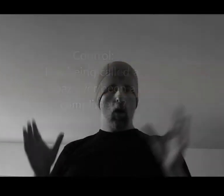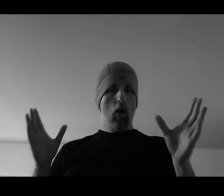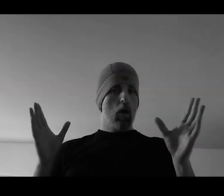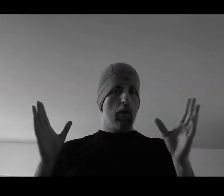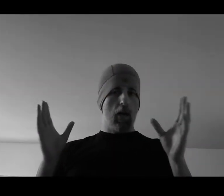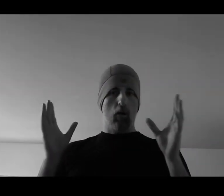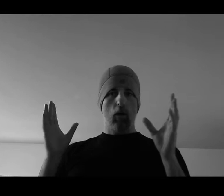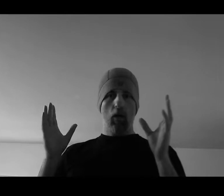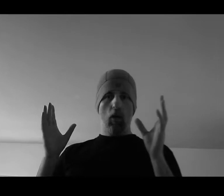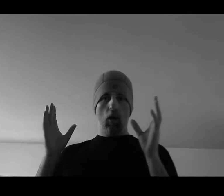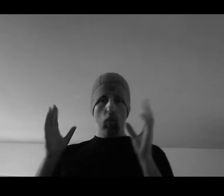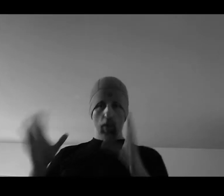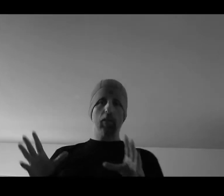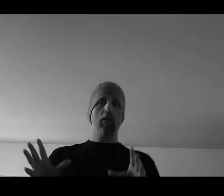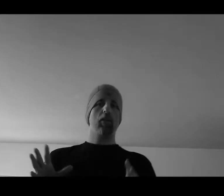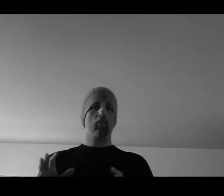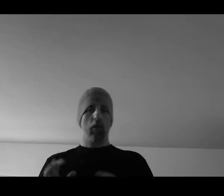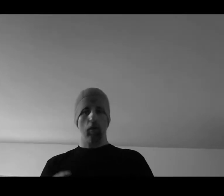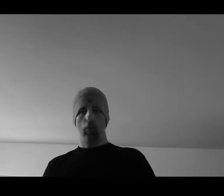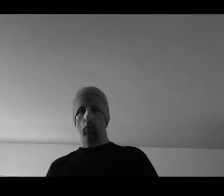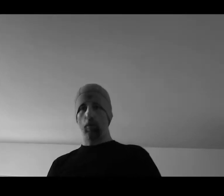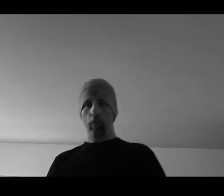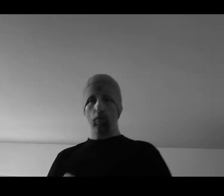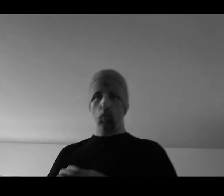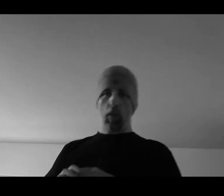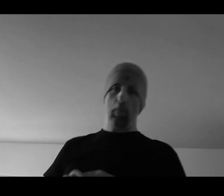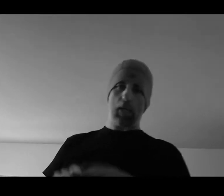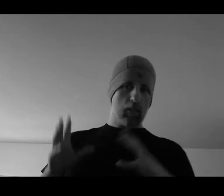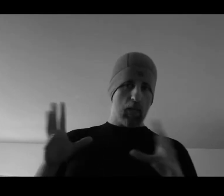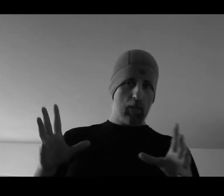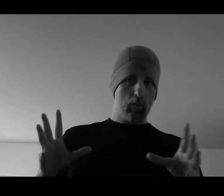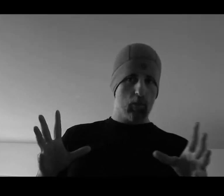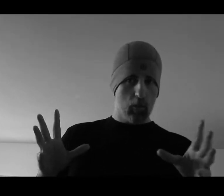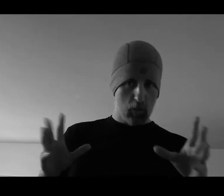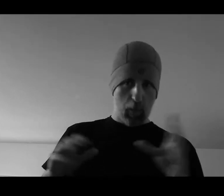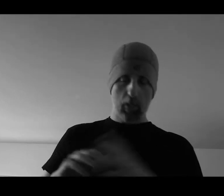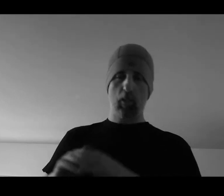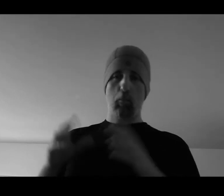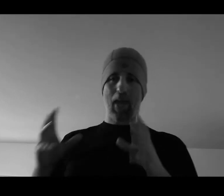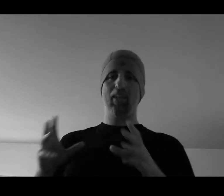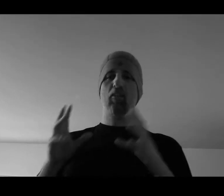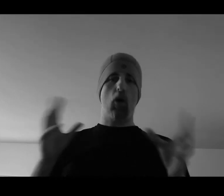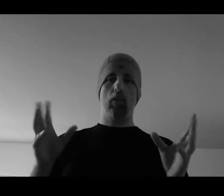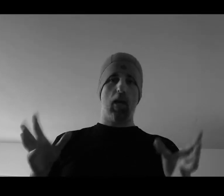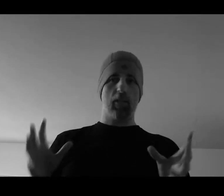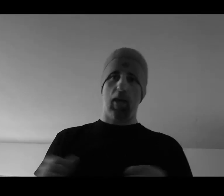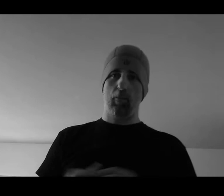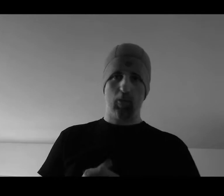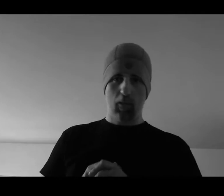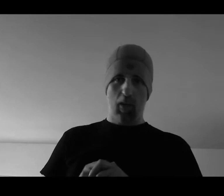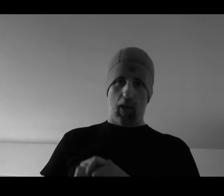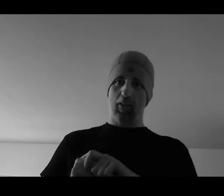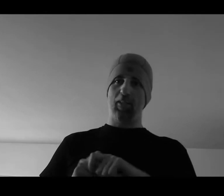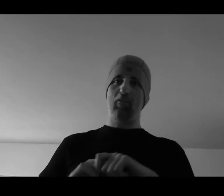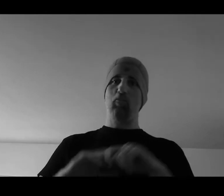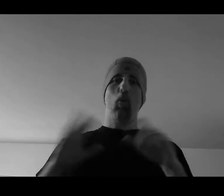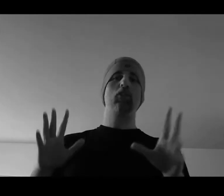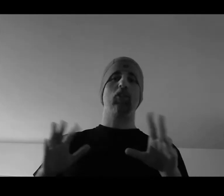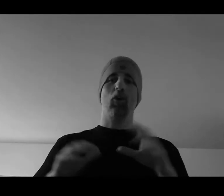Now, one thing I think is very important when making games, especially competitive online games, and even more so,